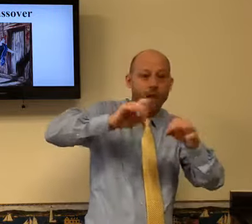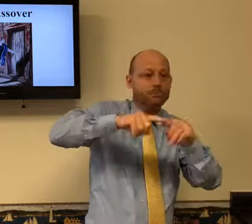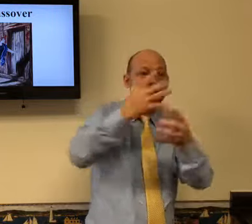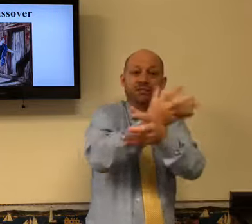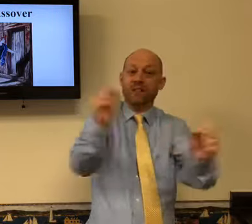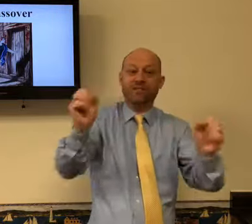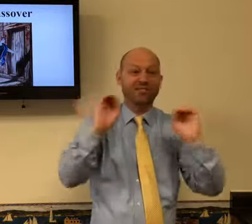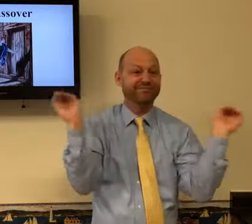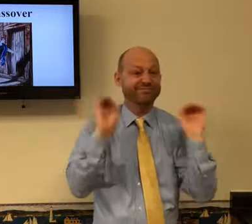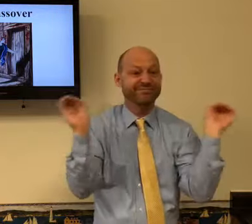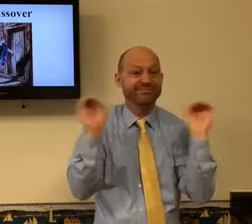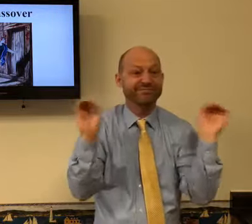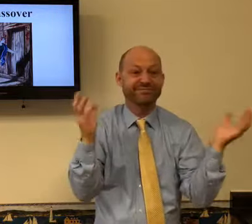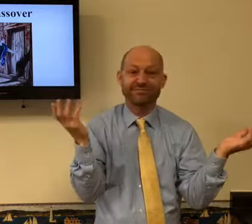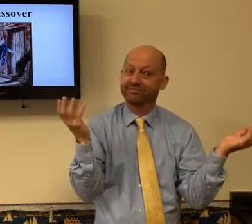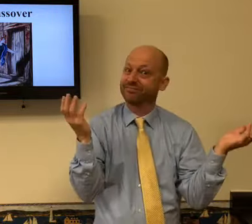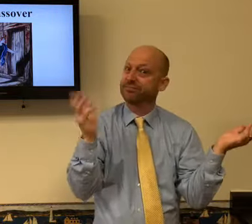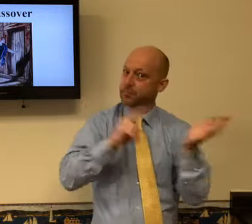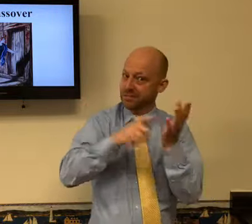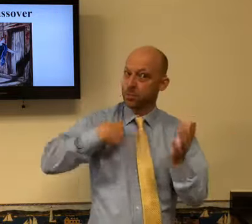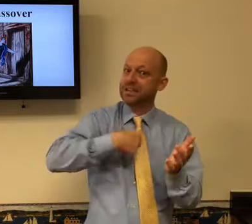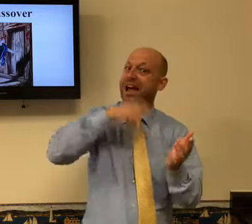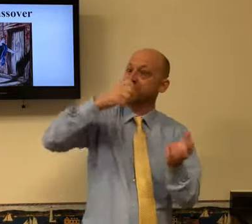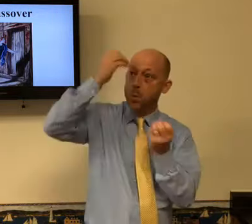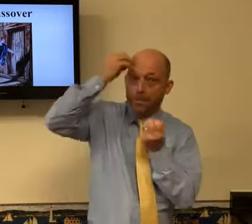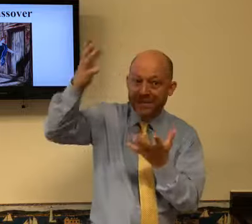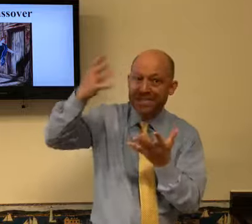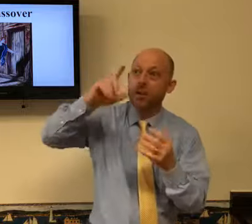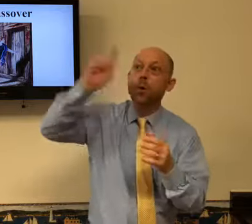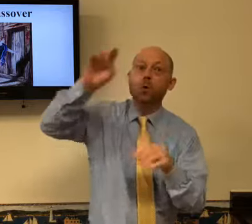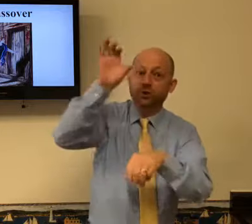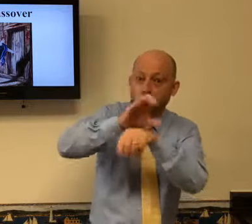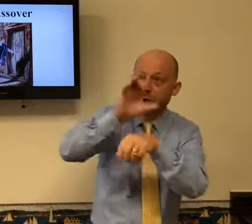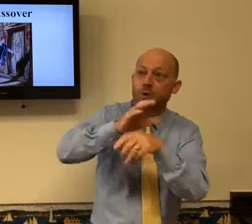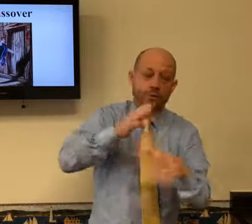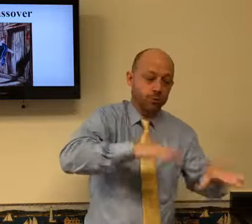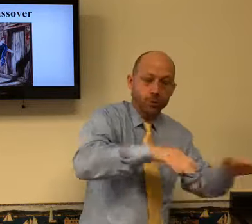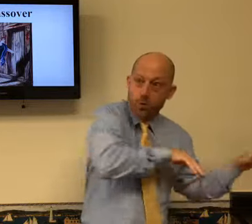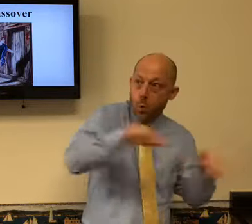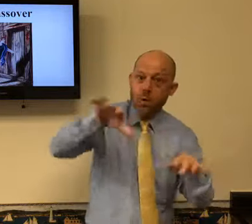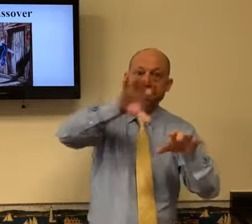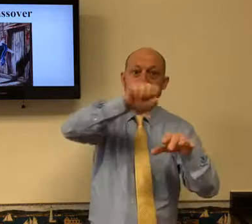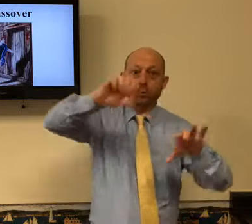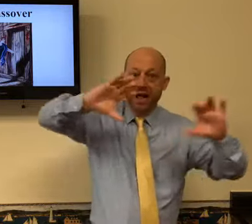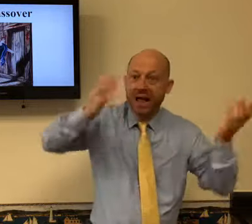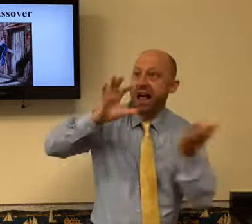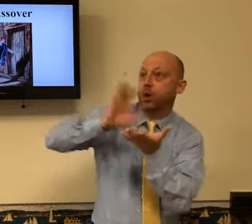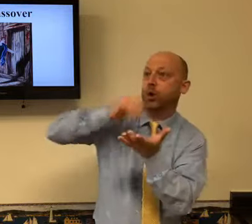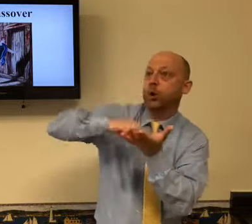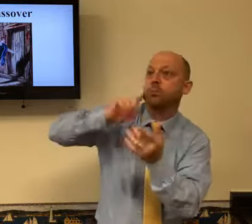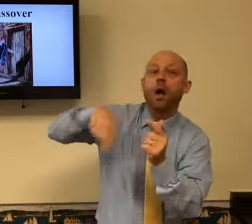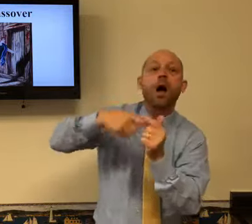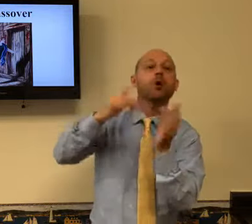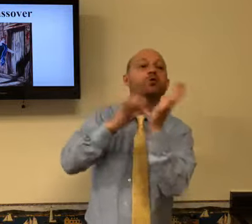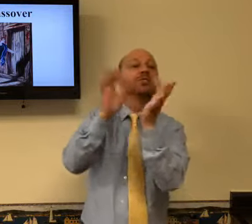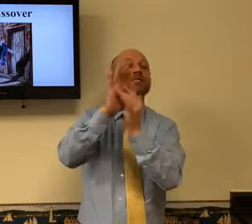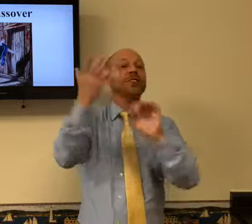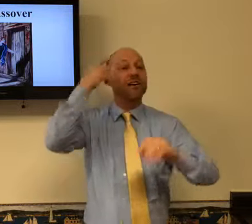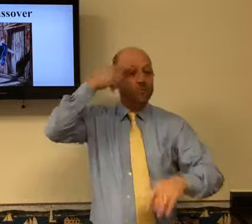And they can ultimately pay the price and die and go to hell because we didn't do what we were supposed to do by going to church and leading them the way to the Lord and bringing